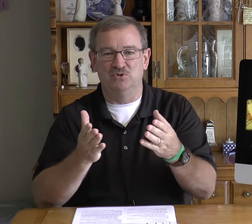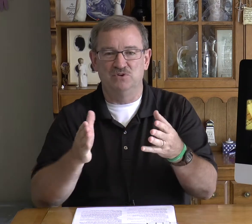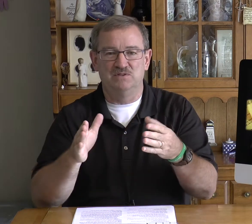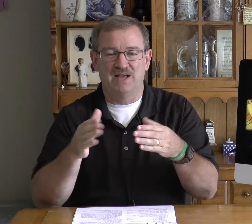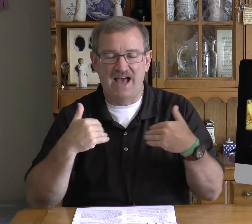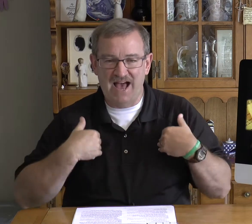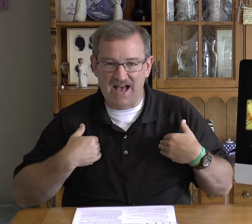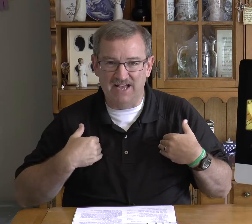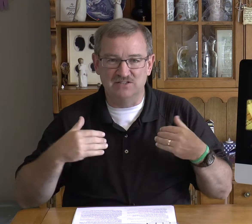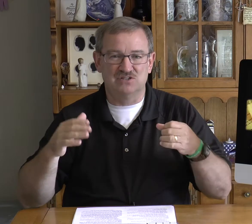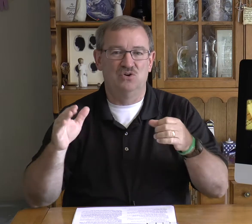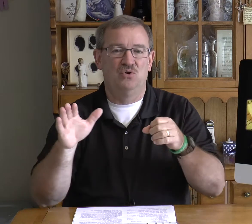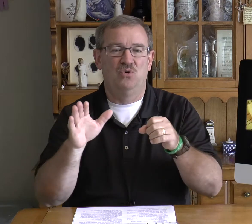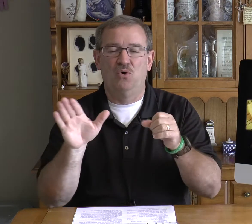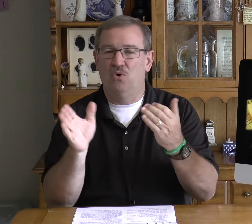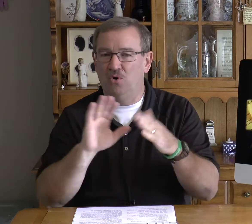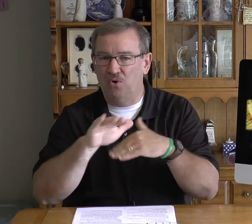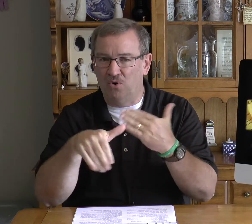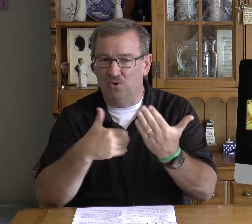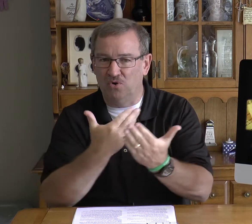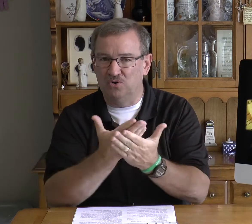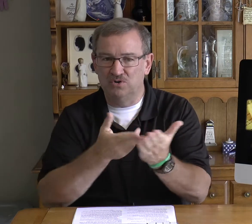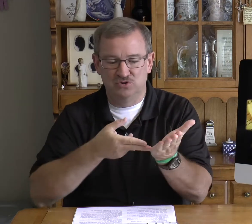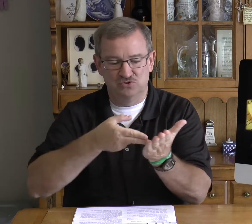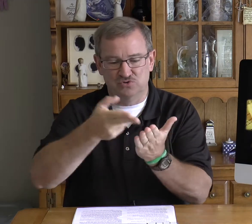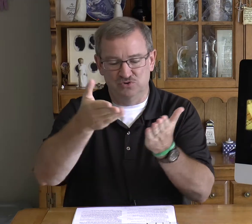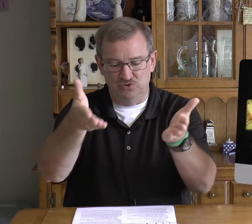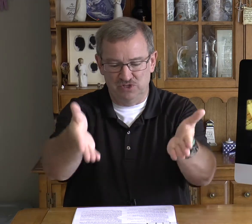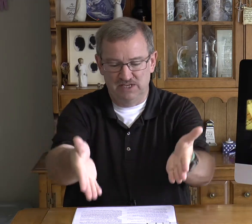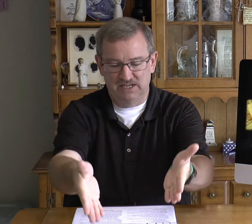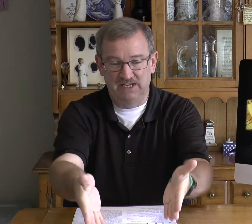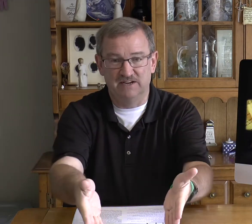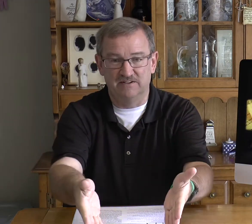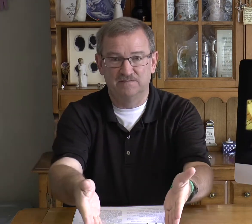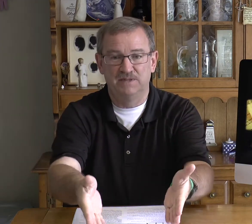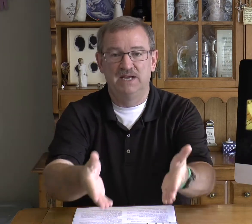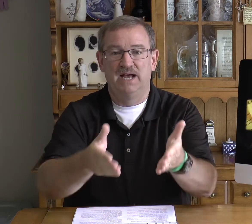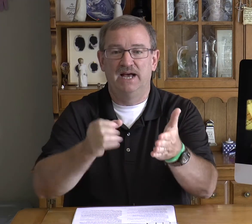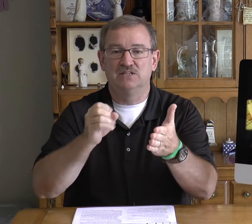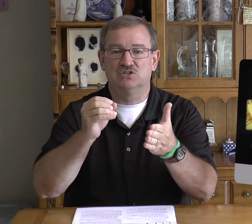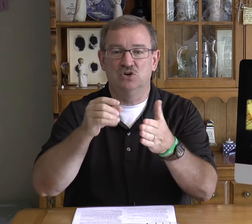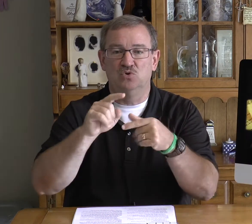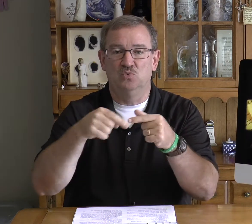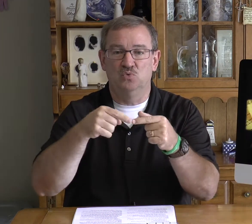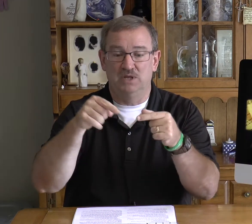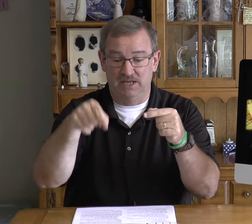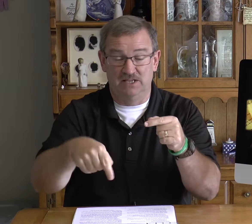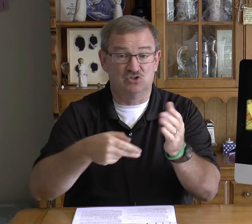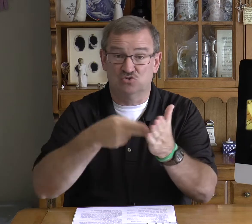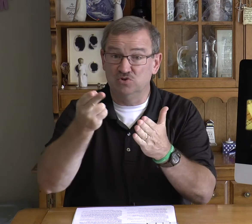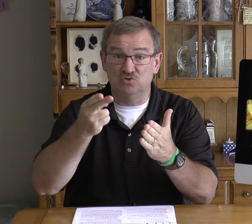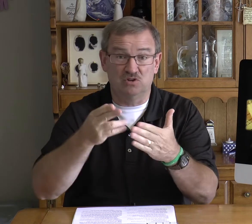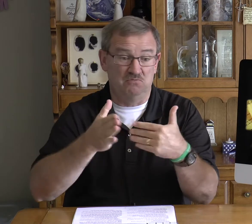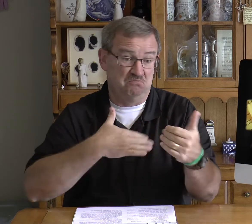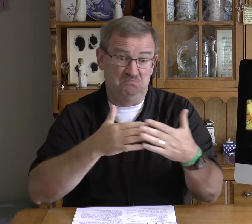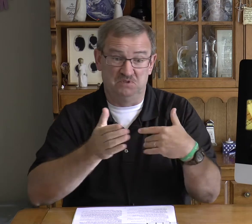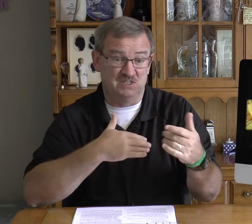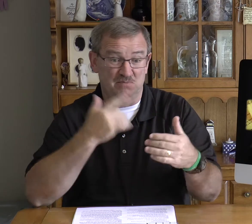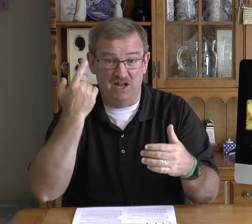has all truth here and so its truth doesn't matter